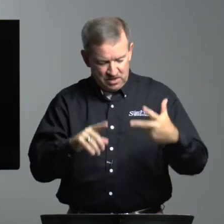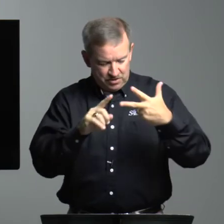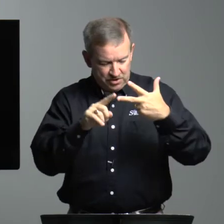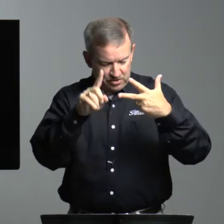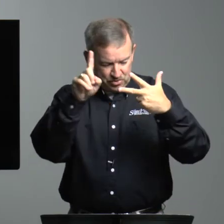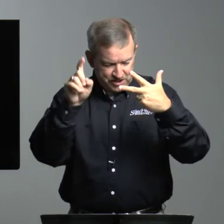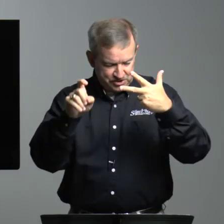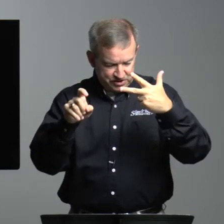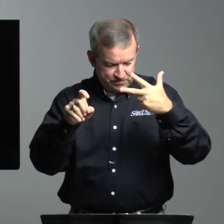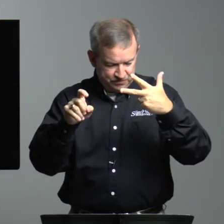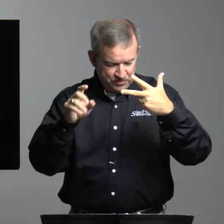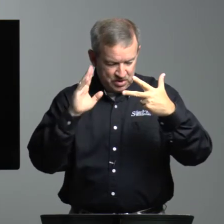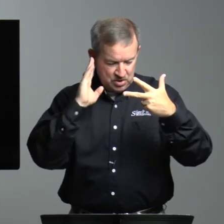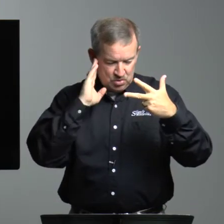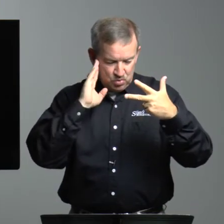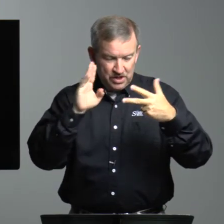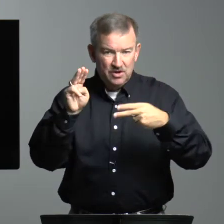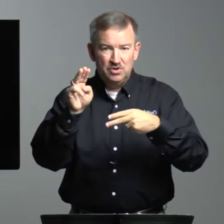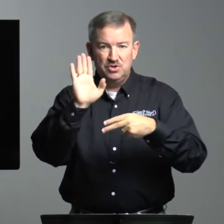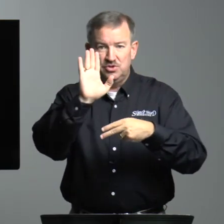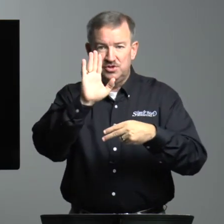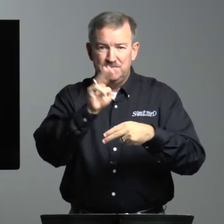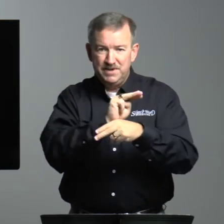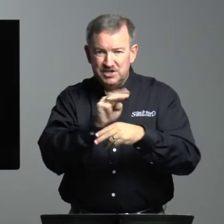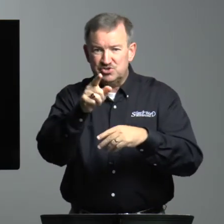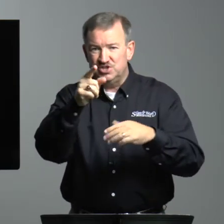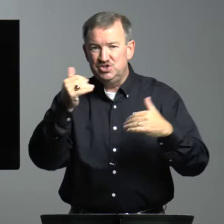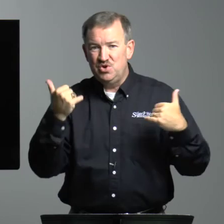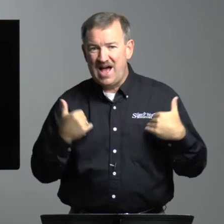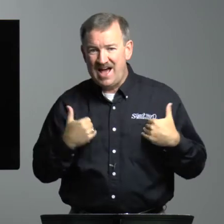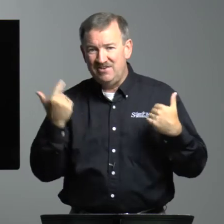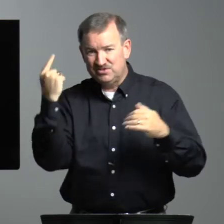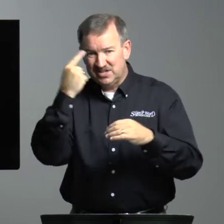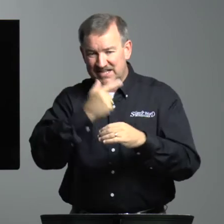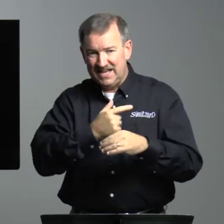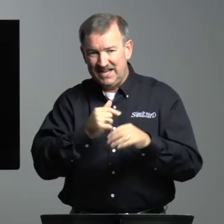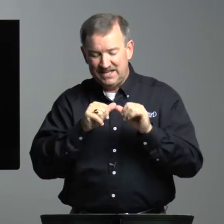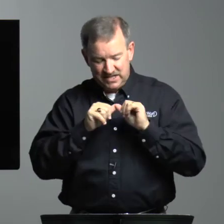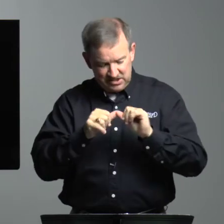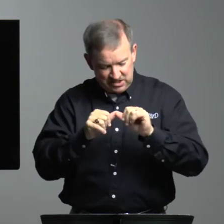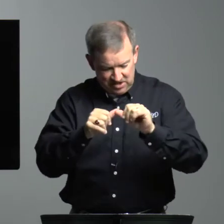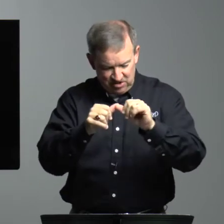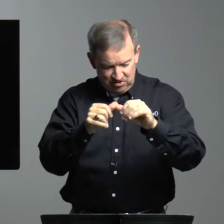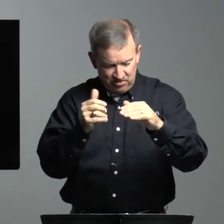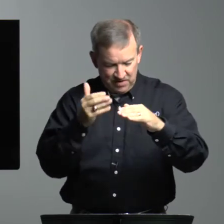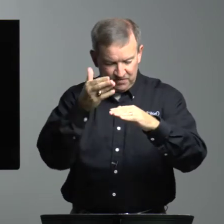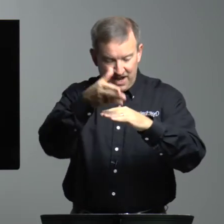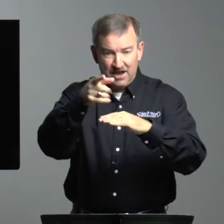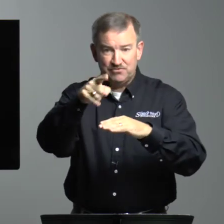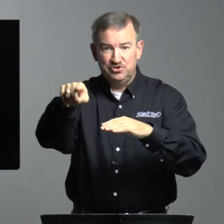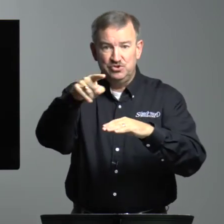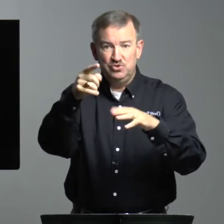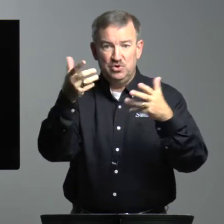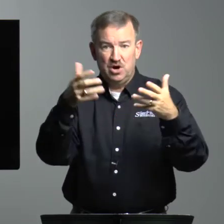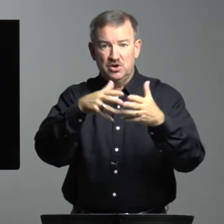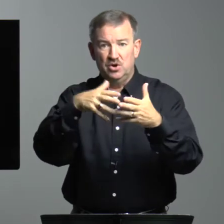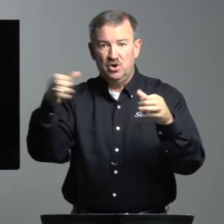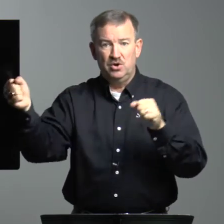Third question. Will the ministry you have today continue after you are gone?